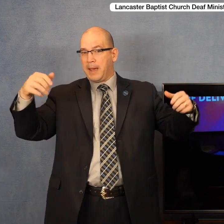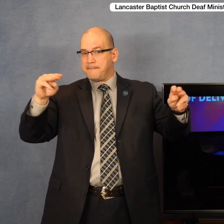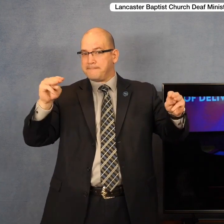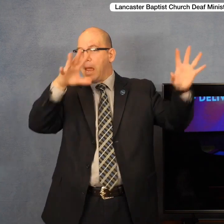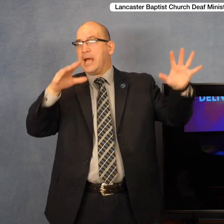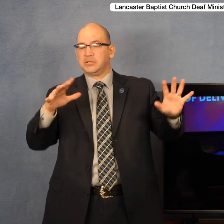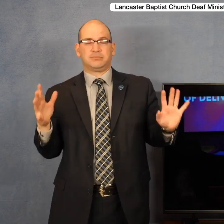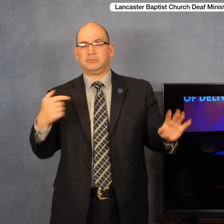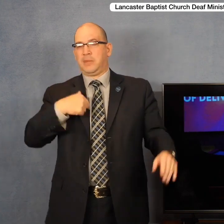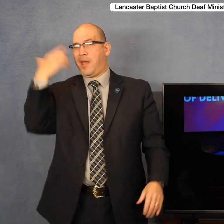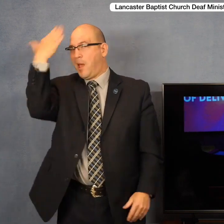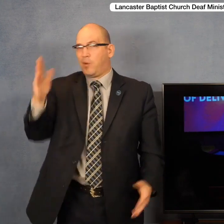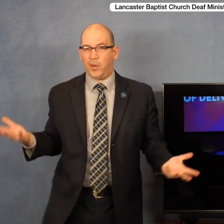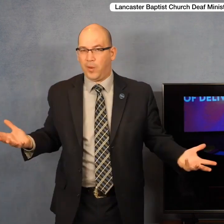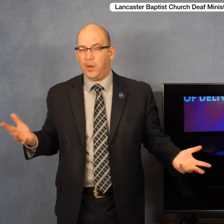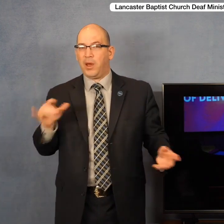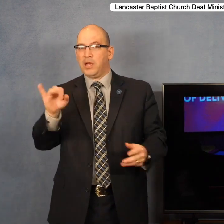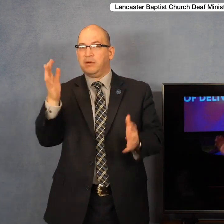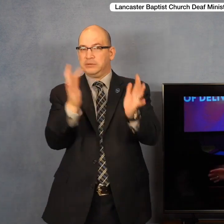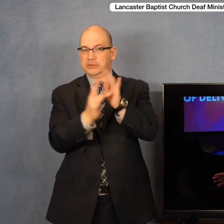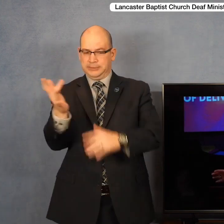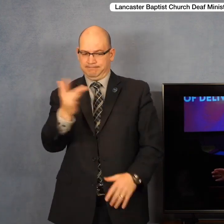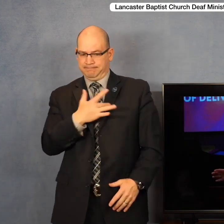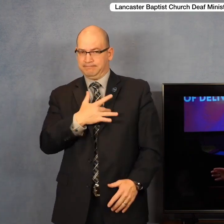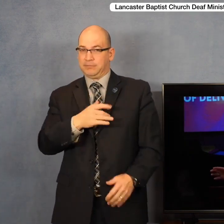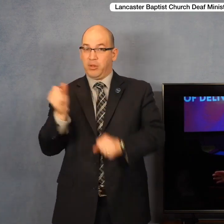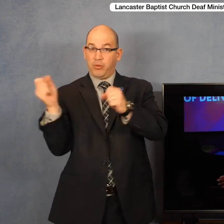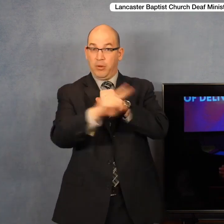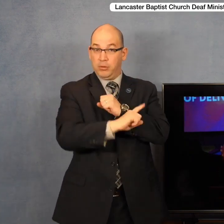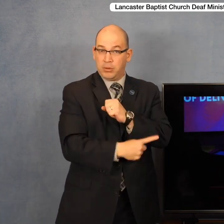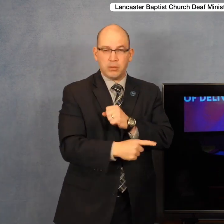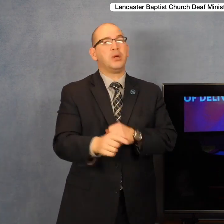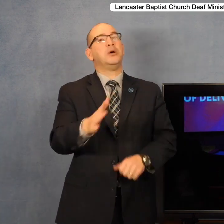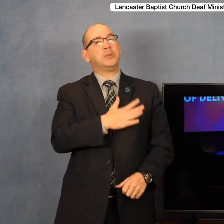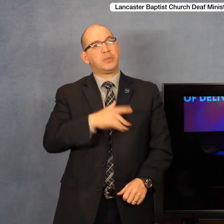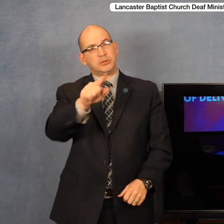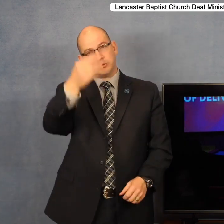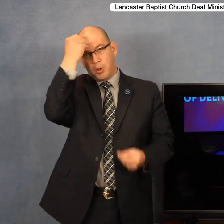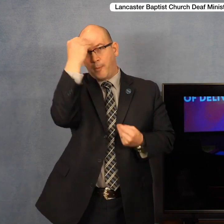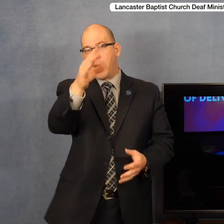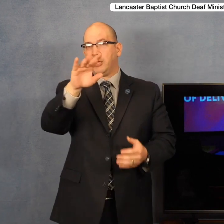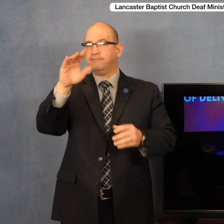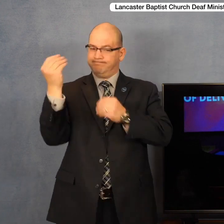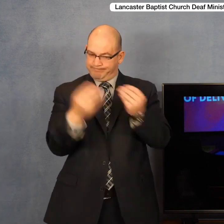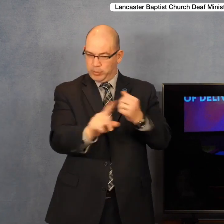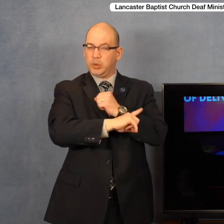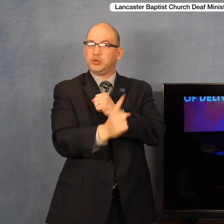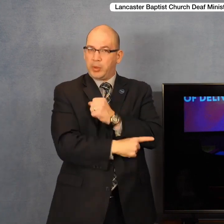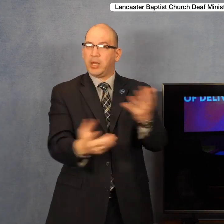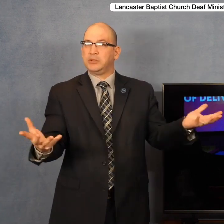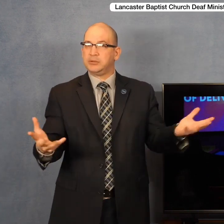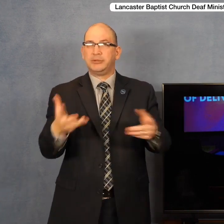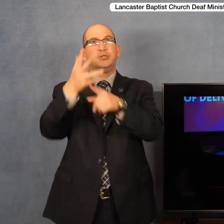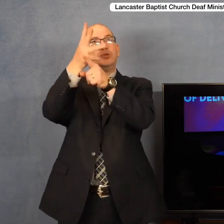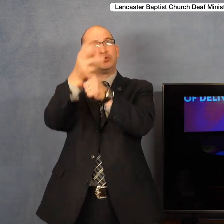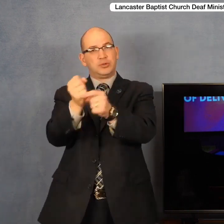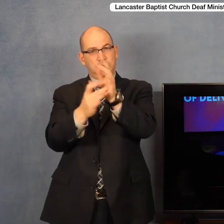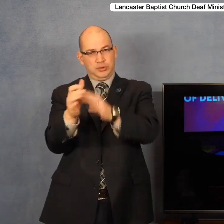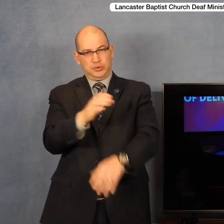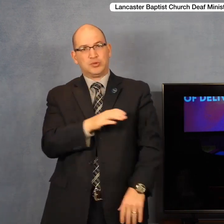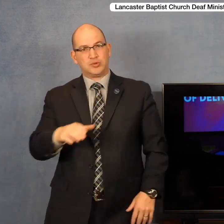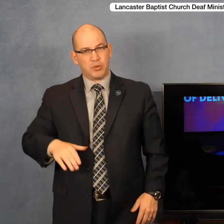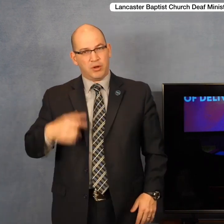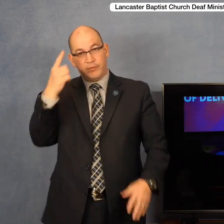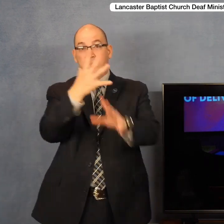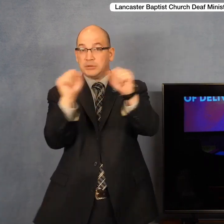If Jesus convicts you to throw it in the garbage, get rid of it and put your faith in Christ to save you or follow him as your